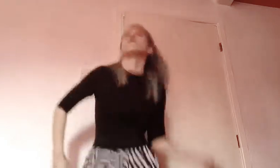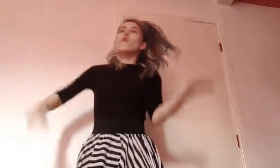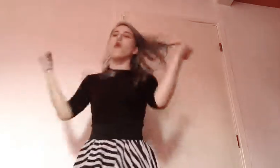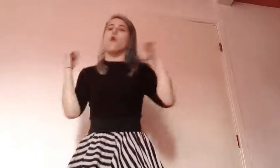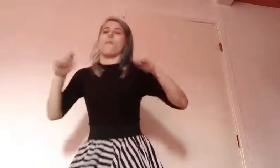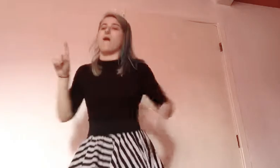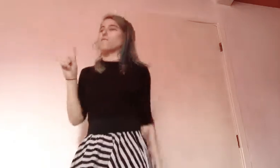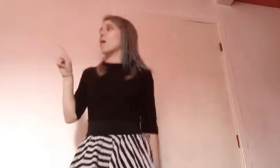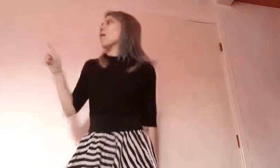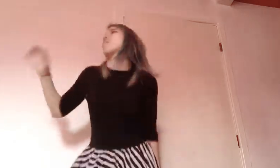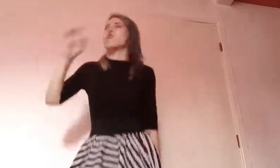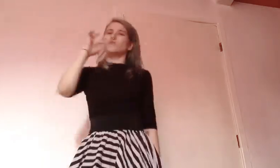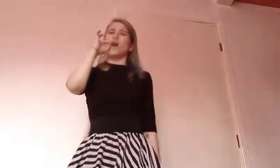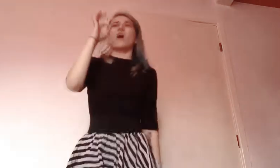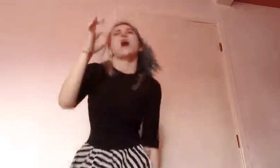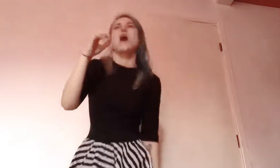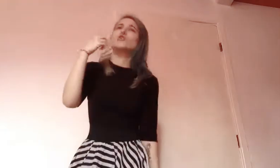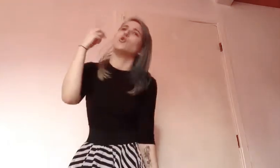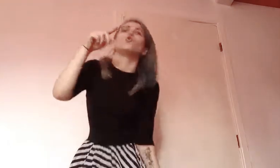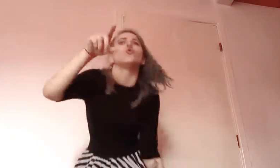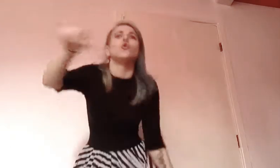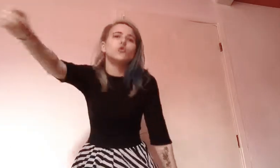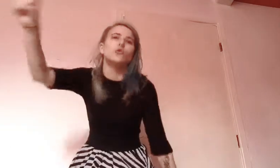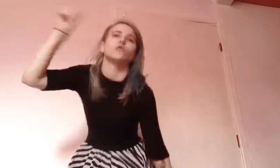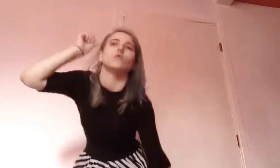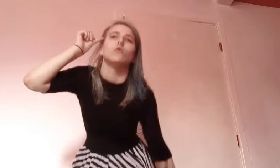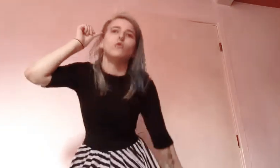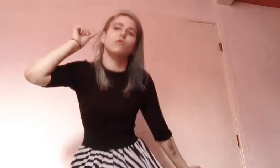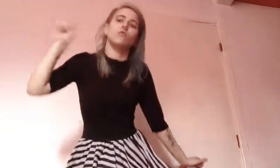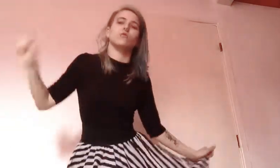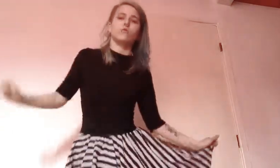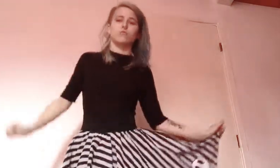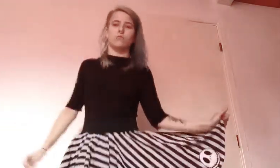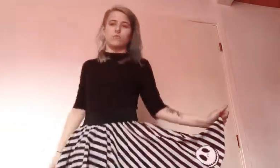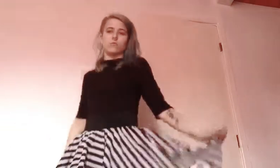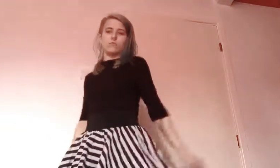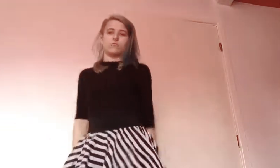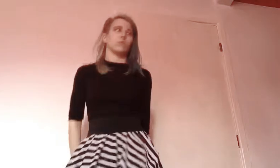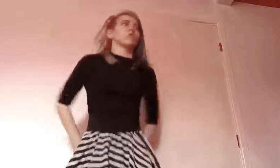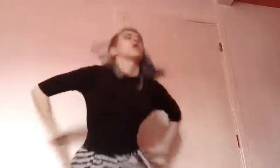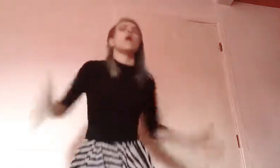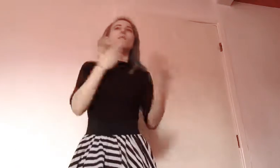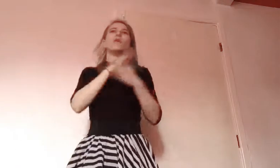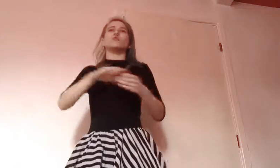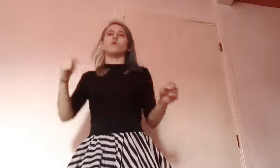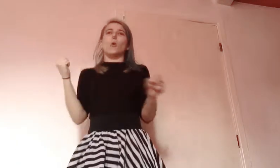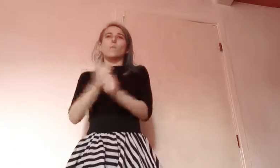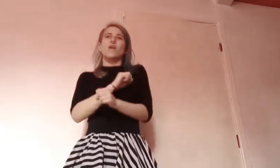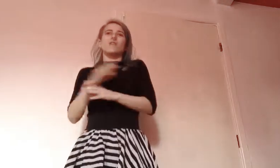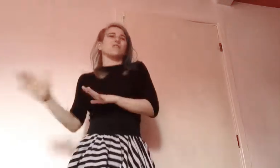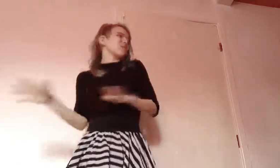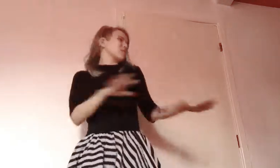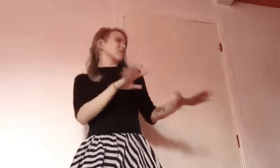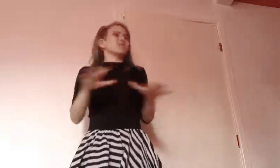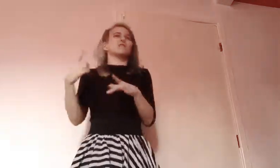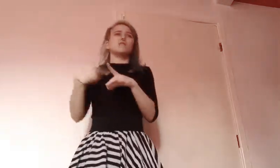Wait for them to ask you who you know Please don't make any